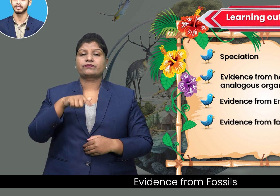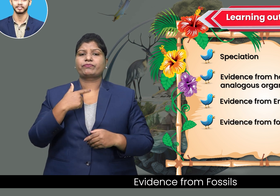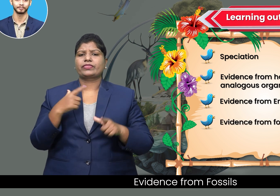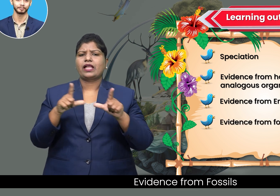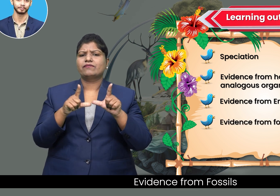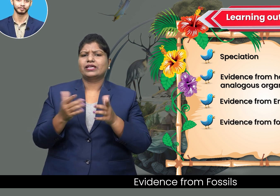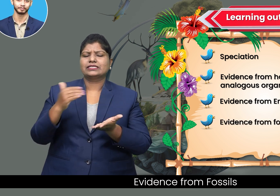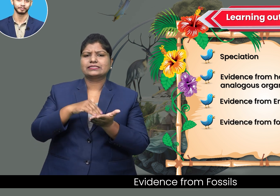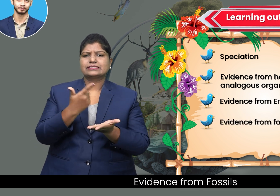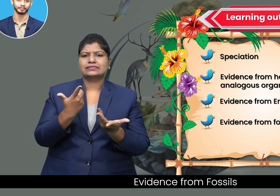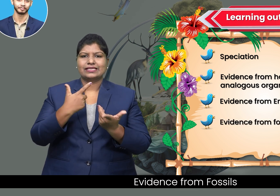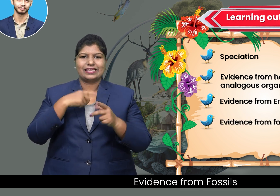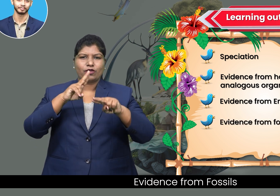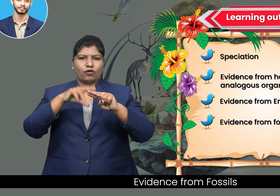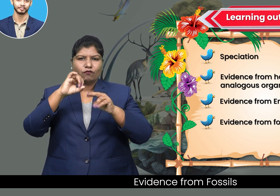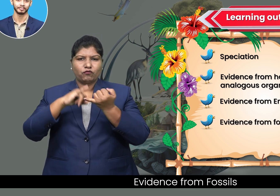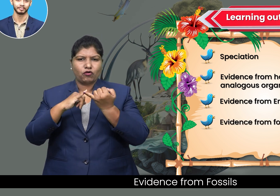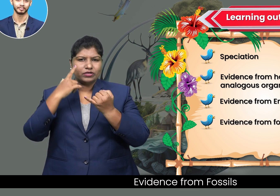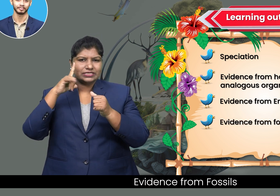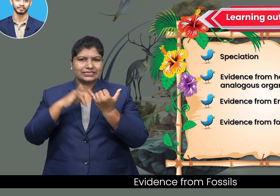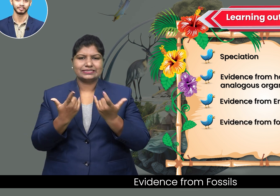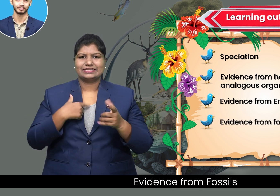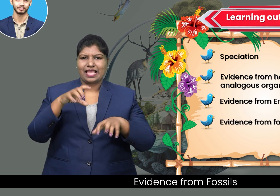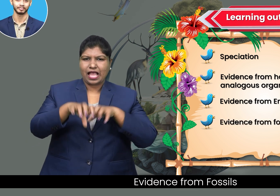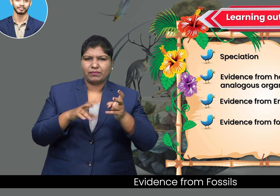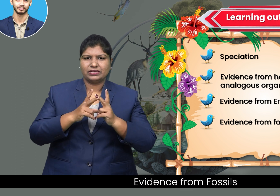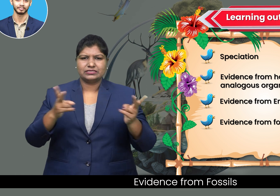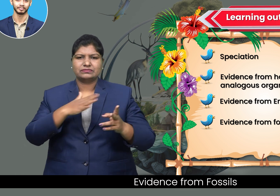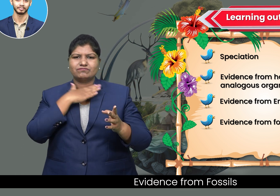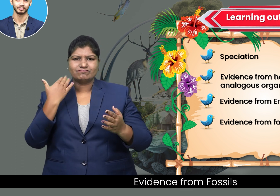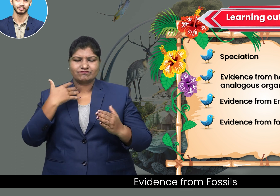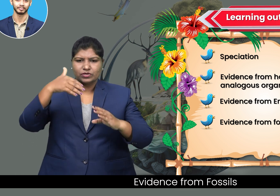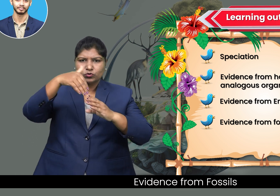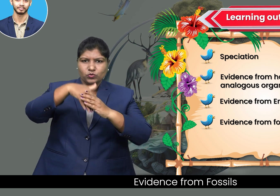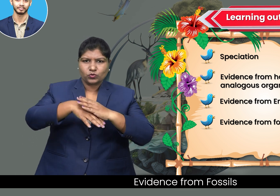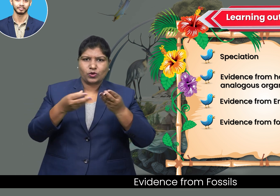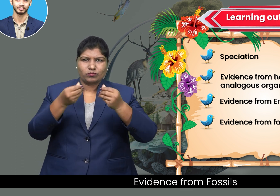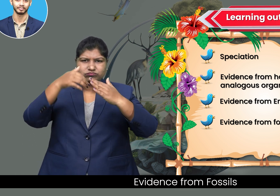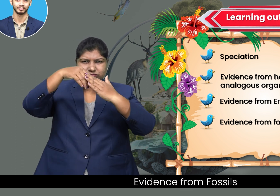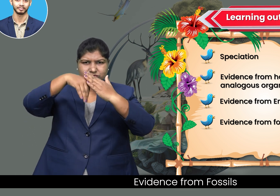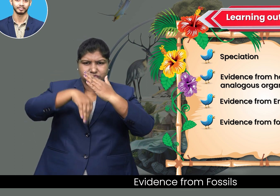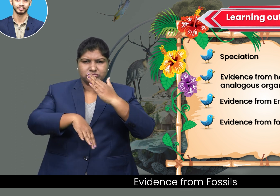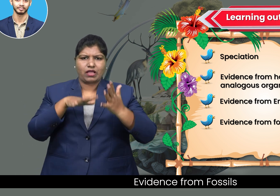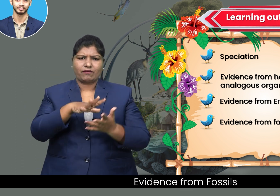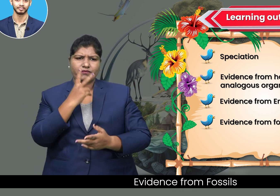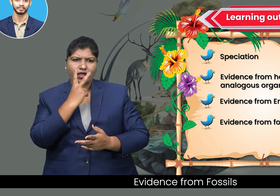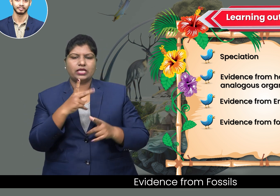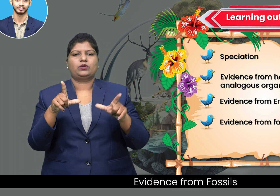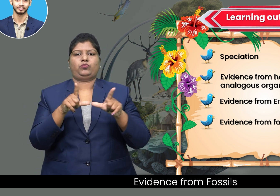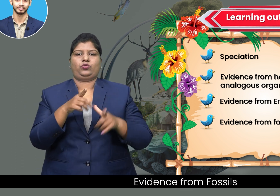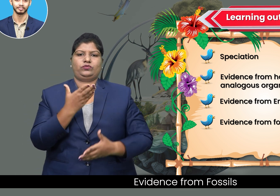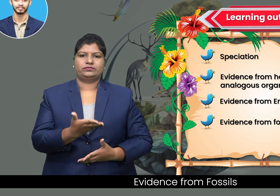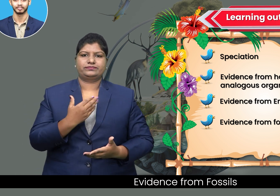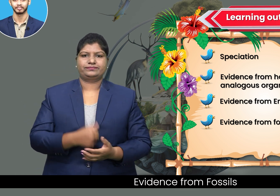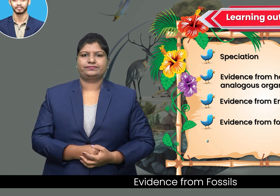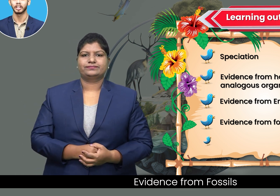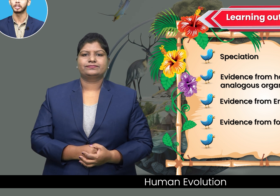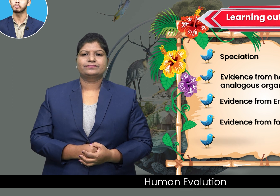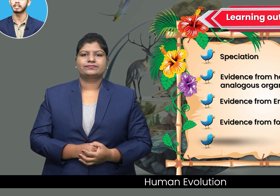human